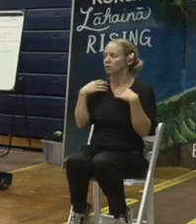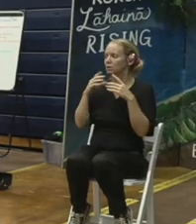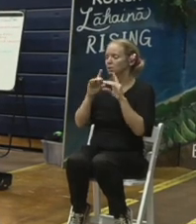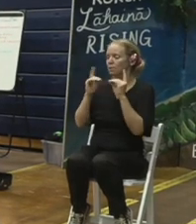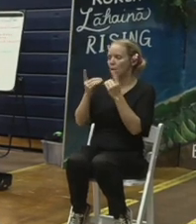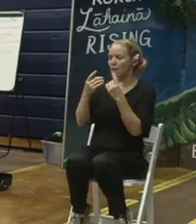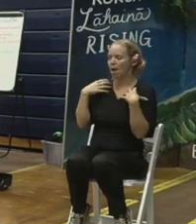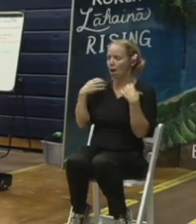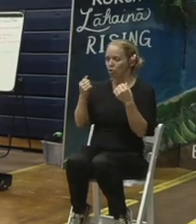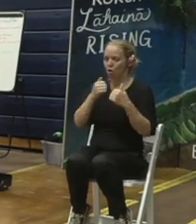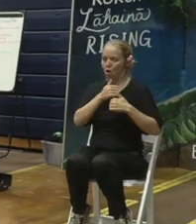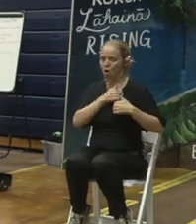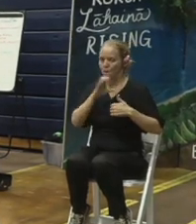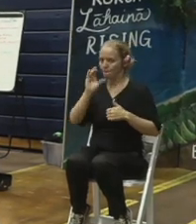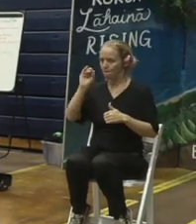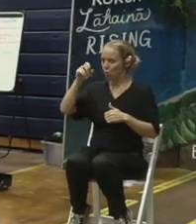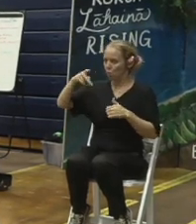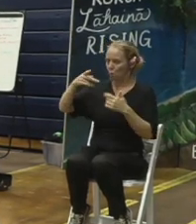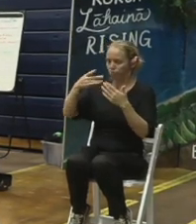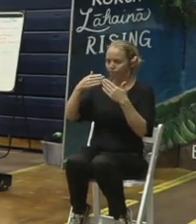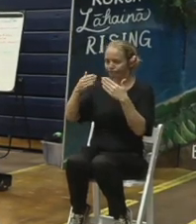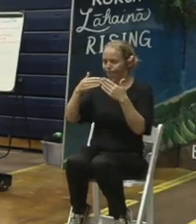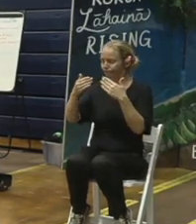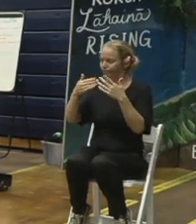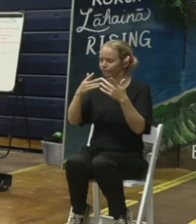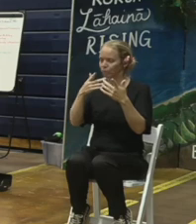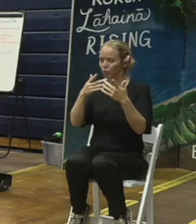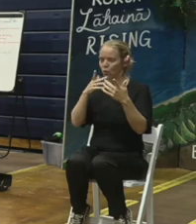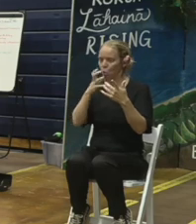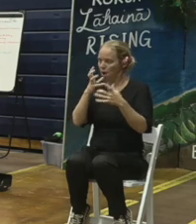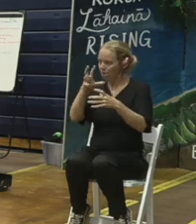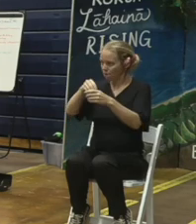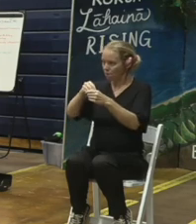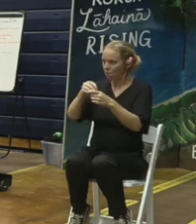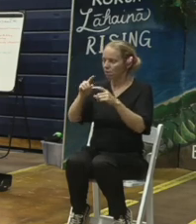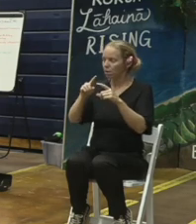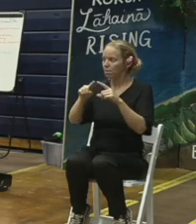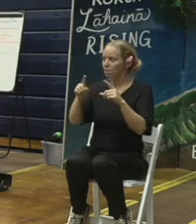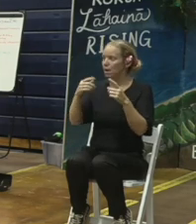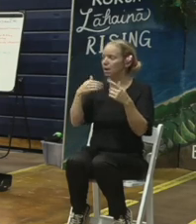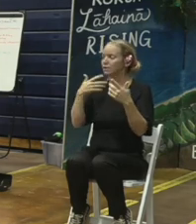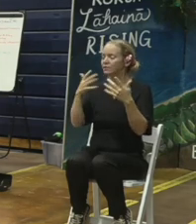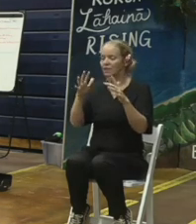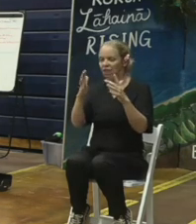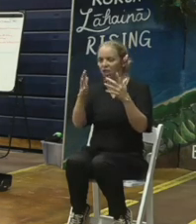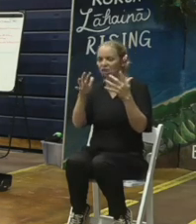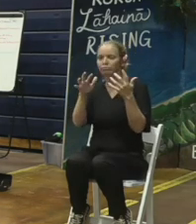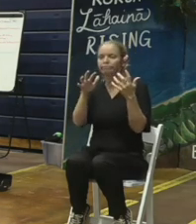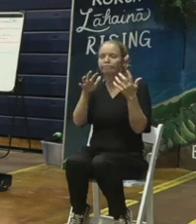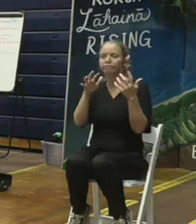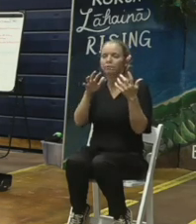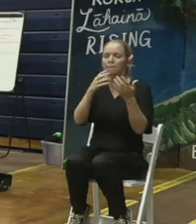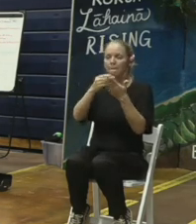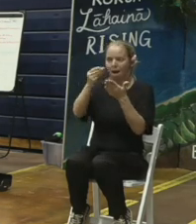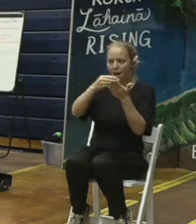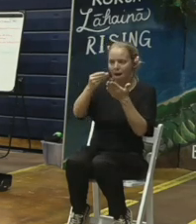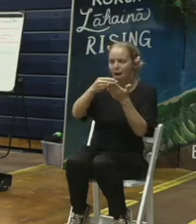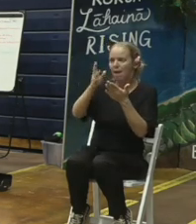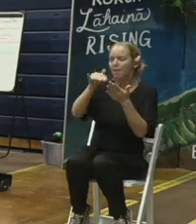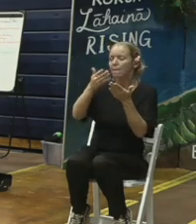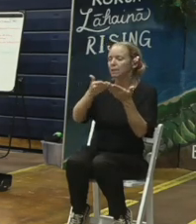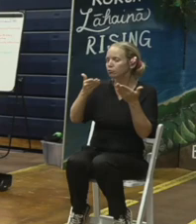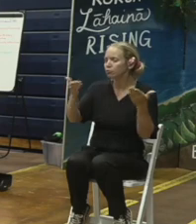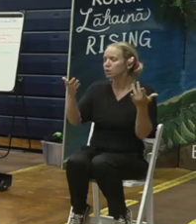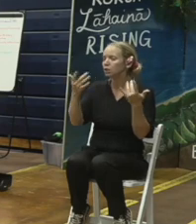whoever it takes to help vet any of this stuff out but we have been making the material we are currently producing the material and